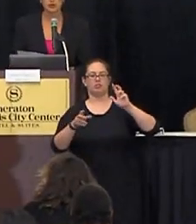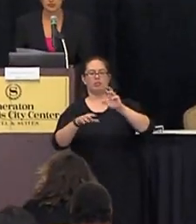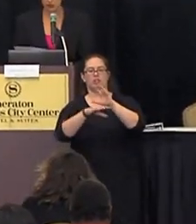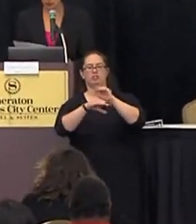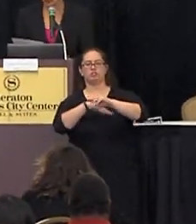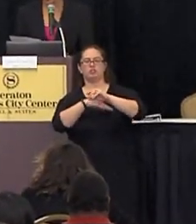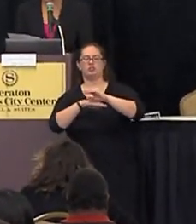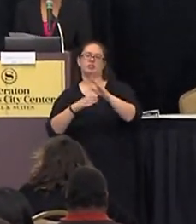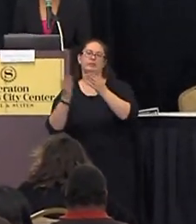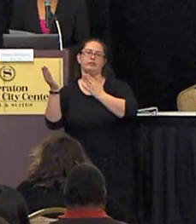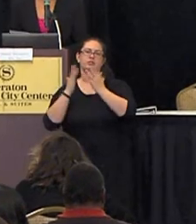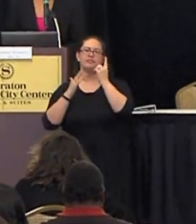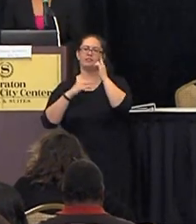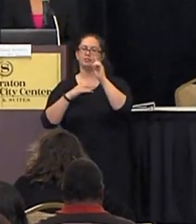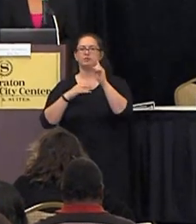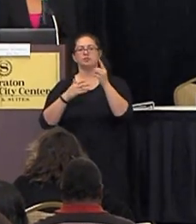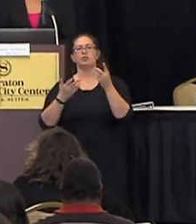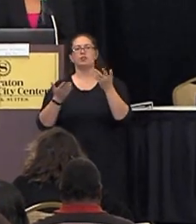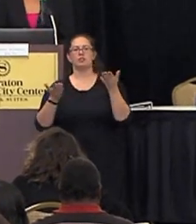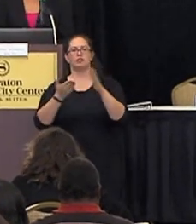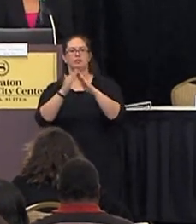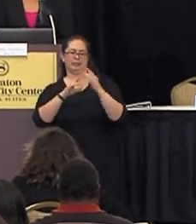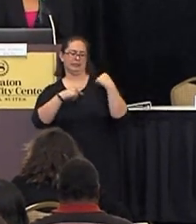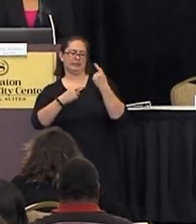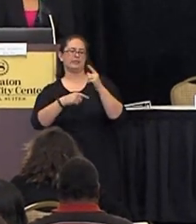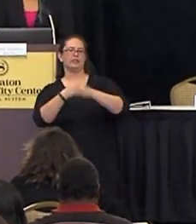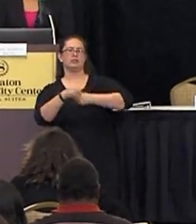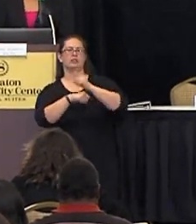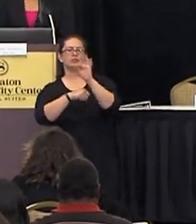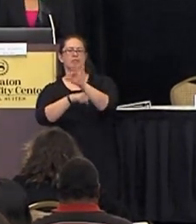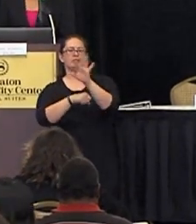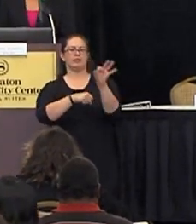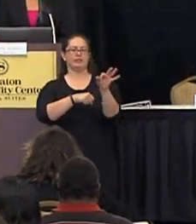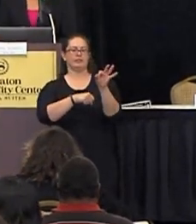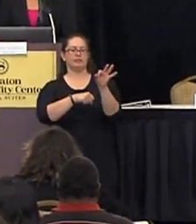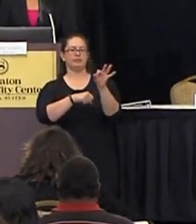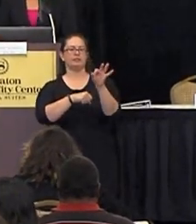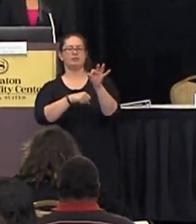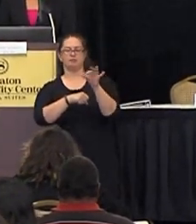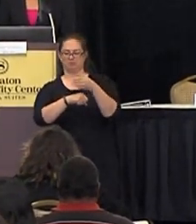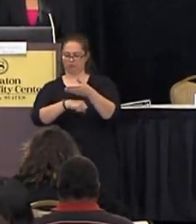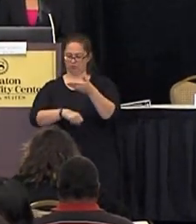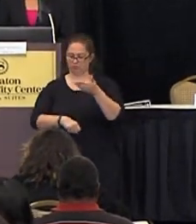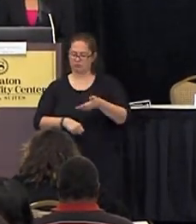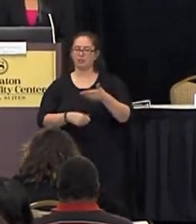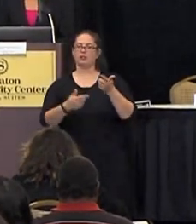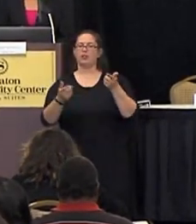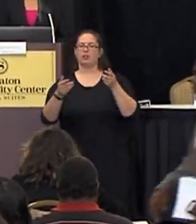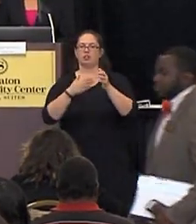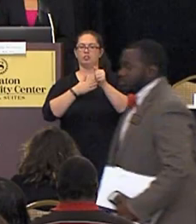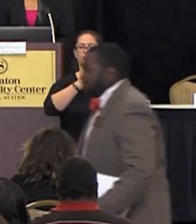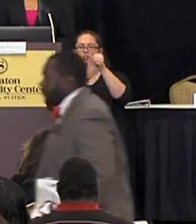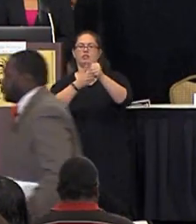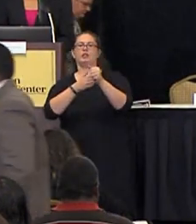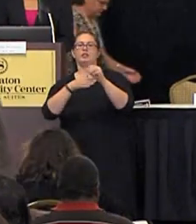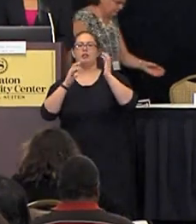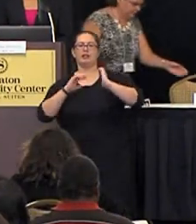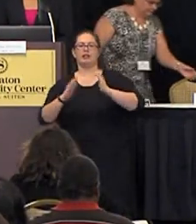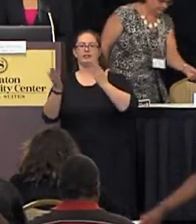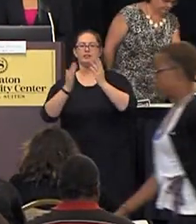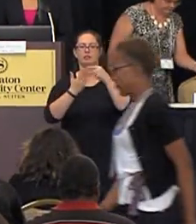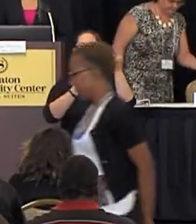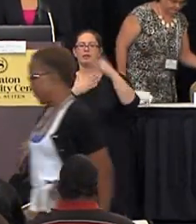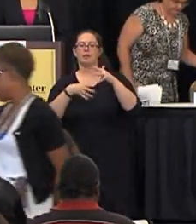and immigrants in our community since 1919. miss burgess is directly directs the agency's client services programs